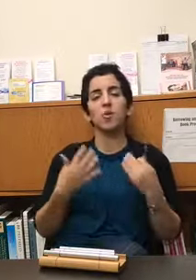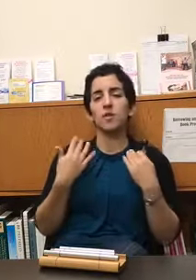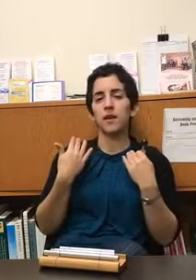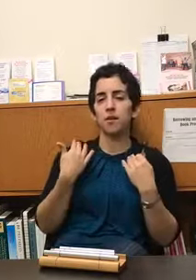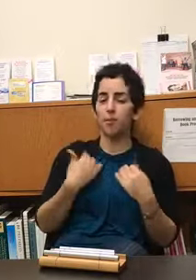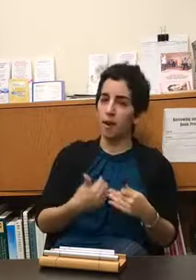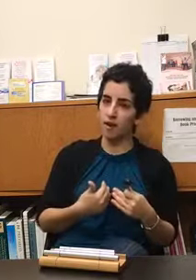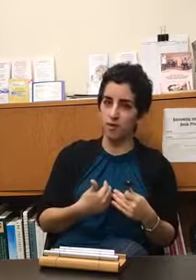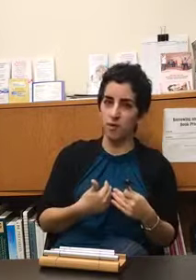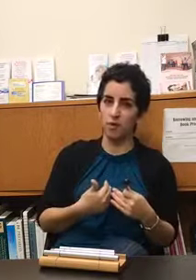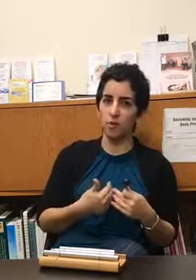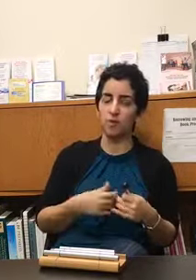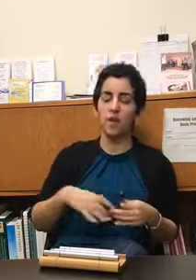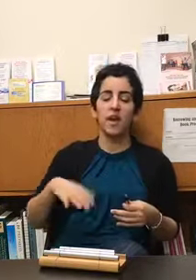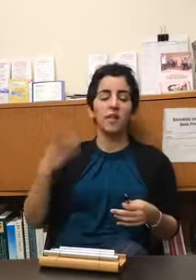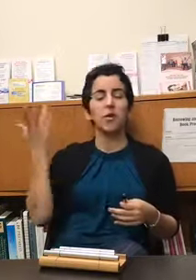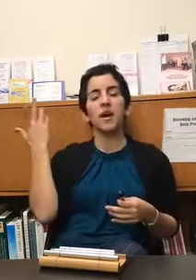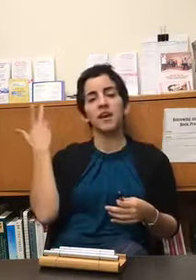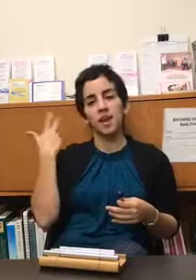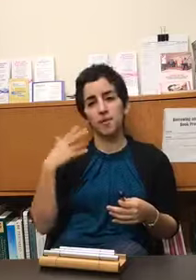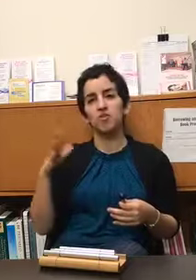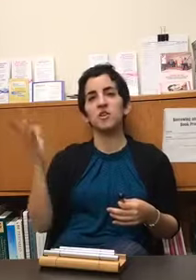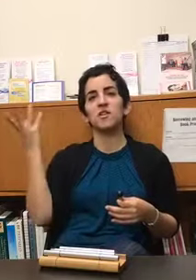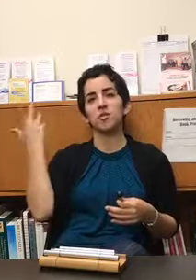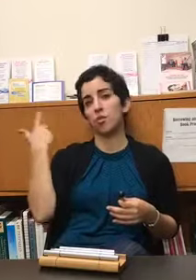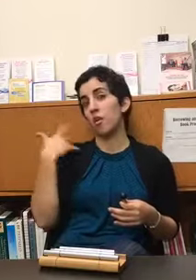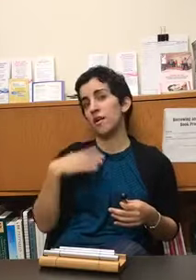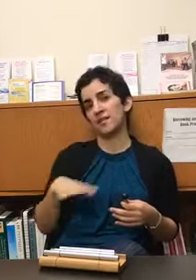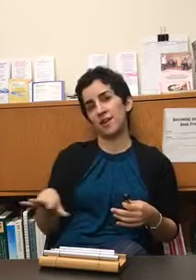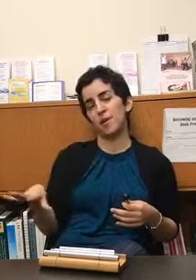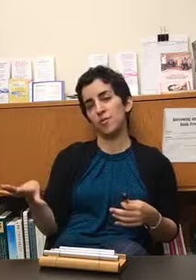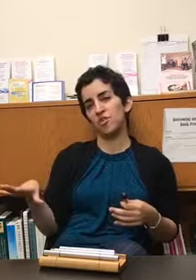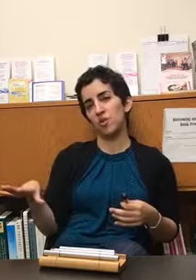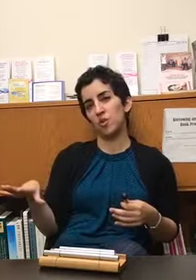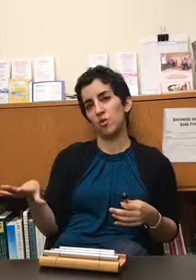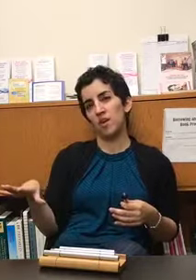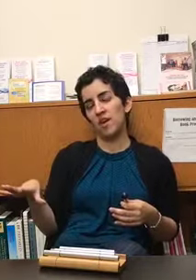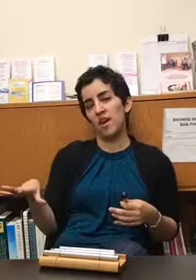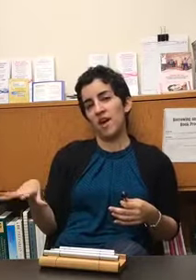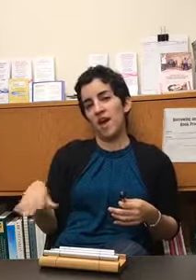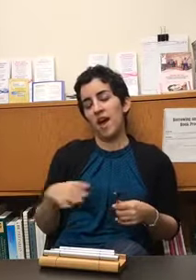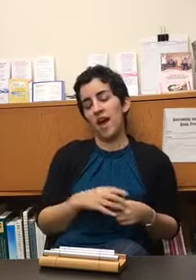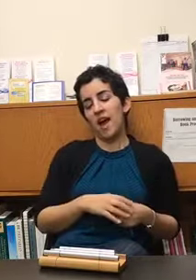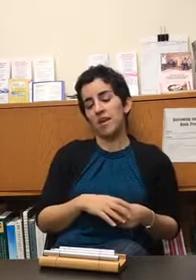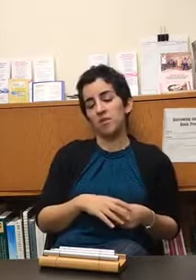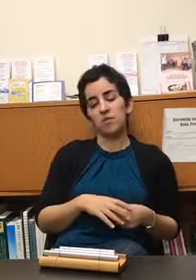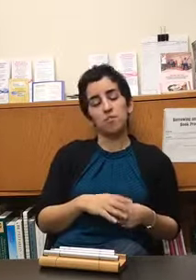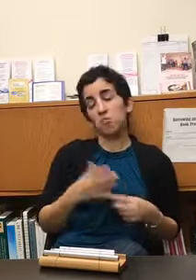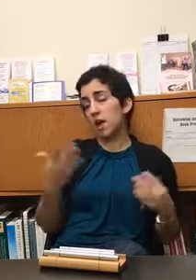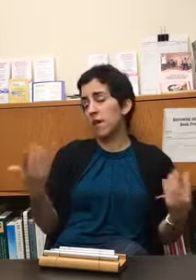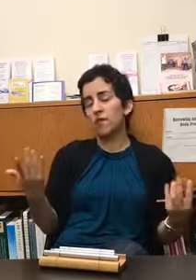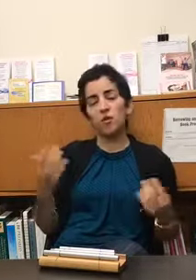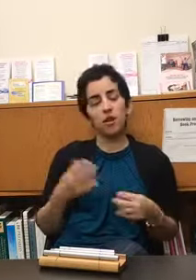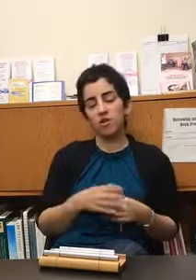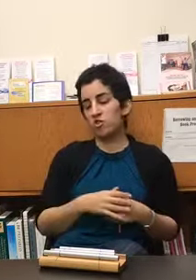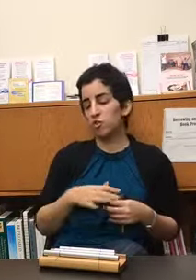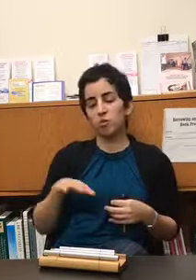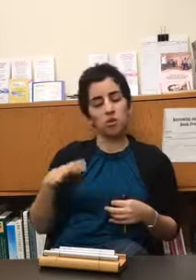notice how your body feels if there are any images or thoughts that come to you and if you're into you know